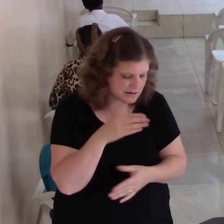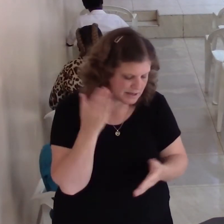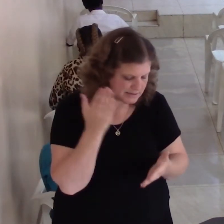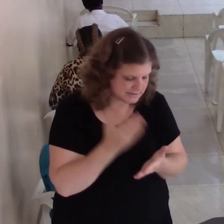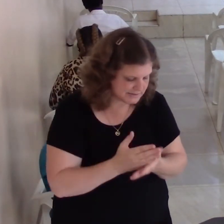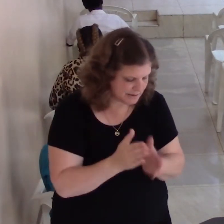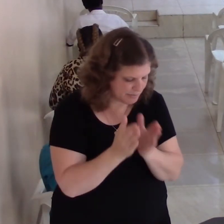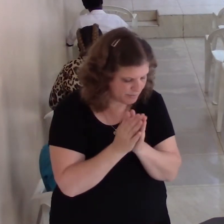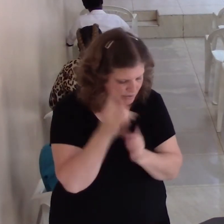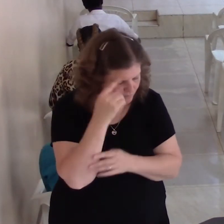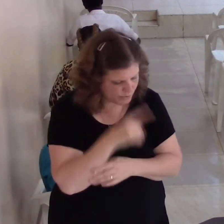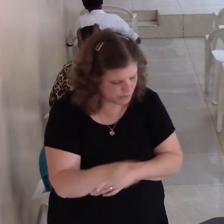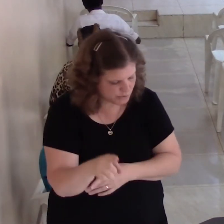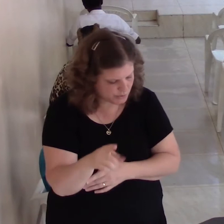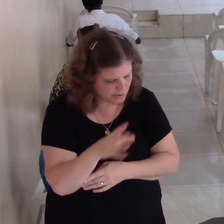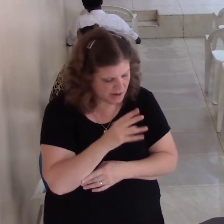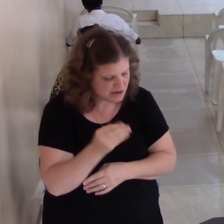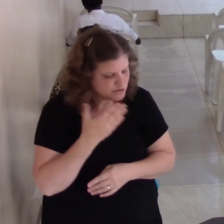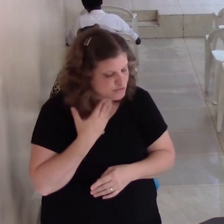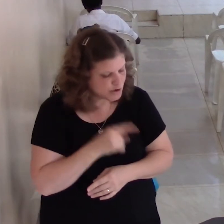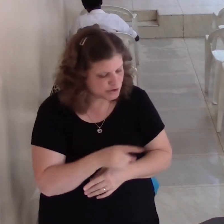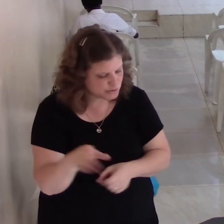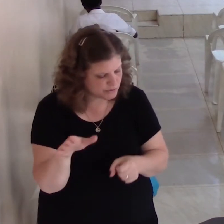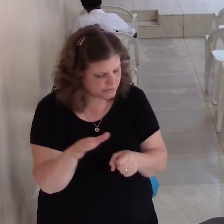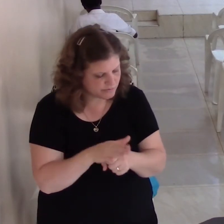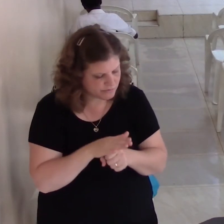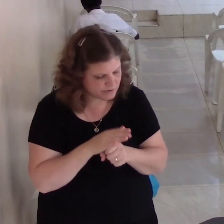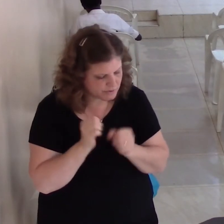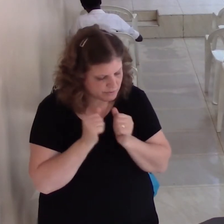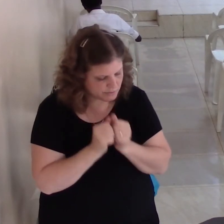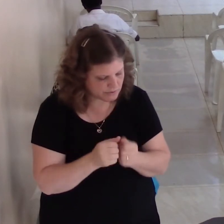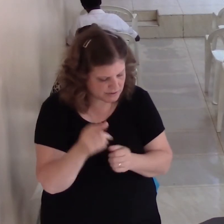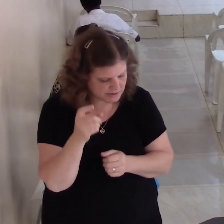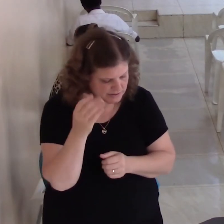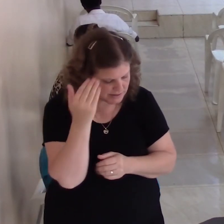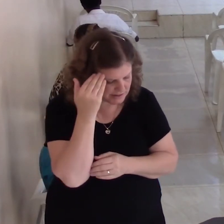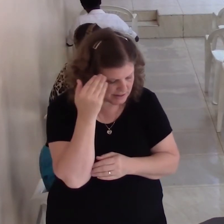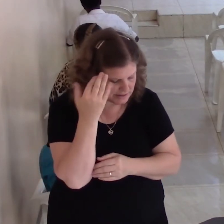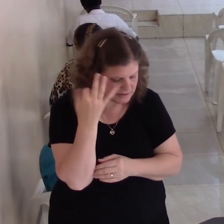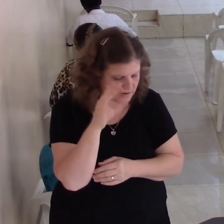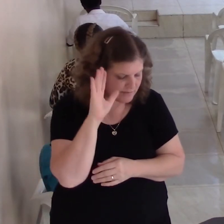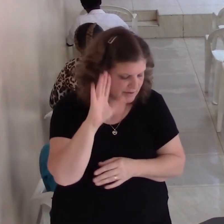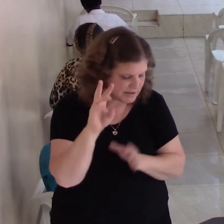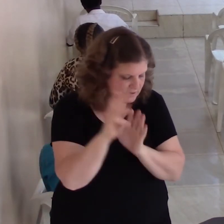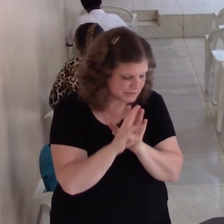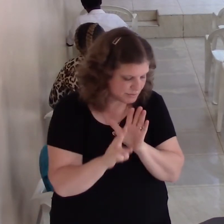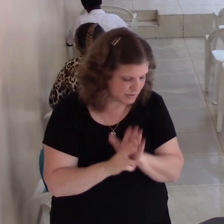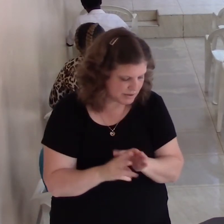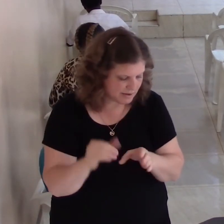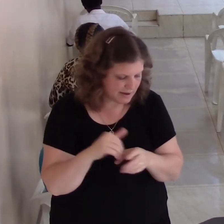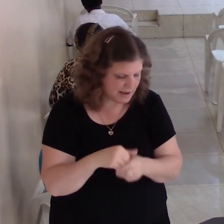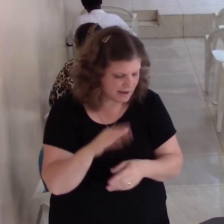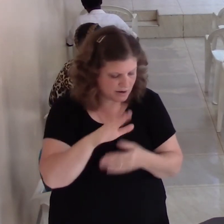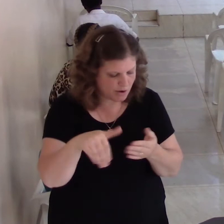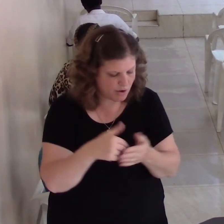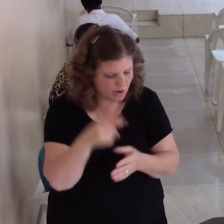by being filled with the knowledge of this will in all wisdom and spiritual understanding.